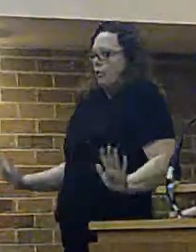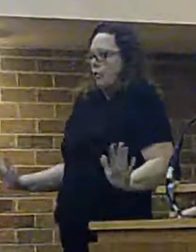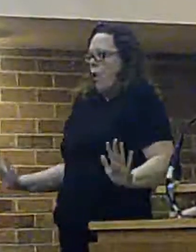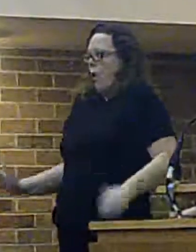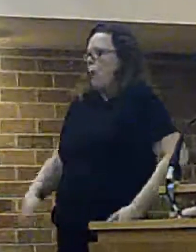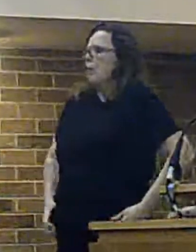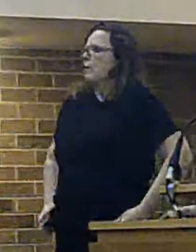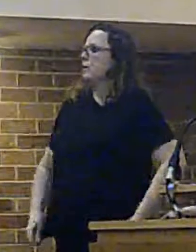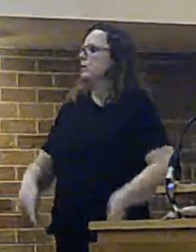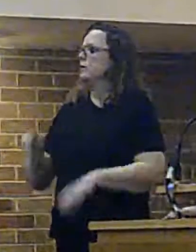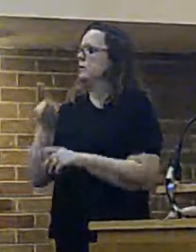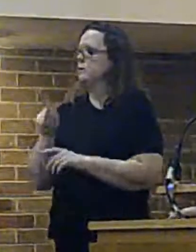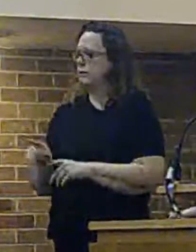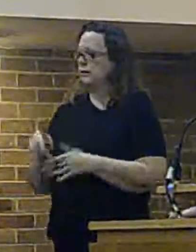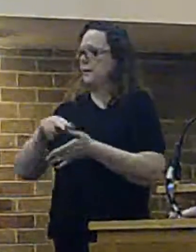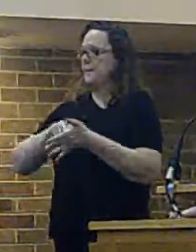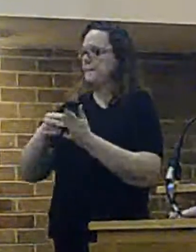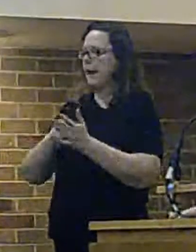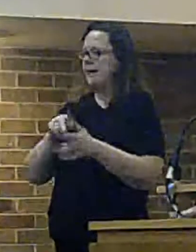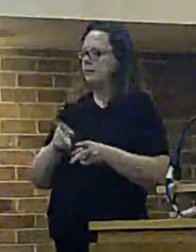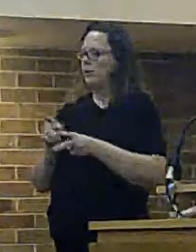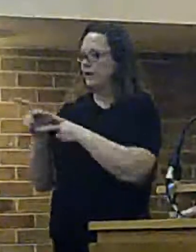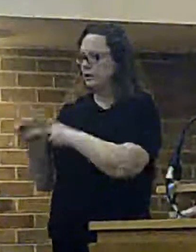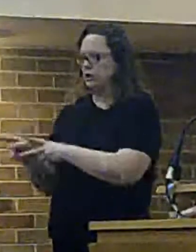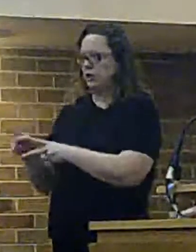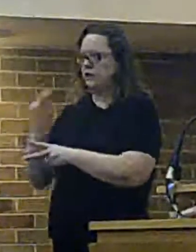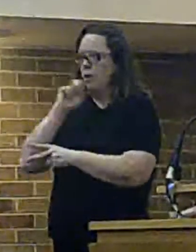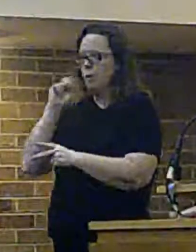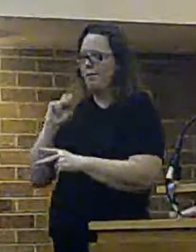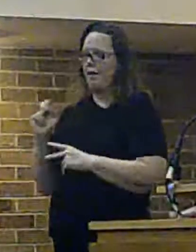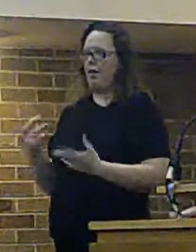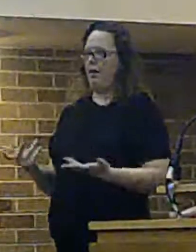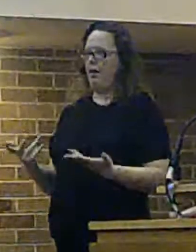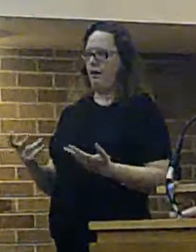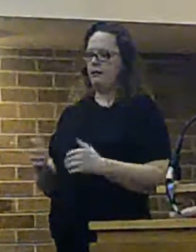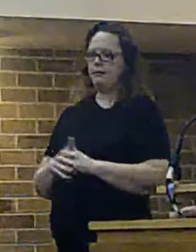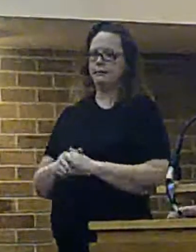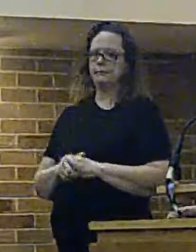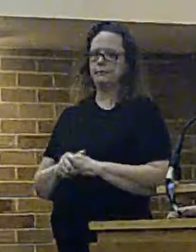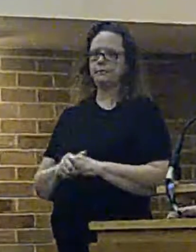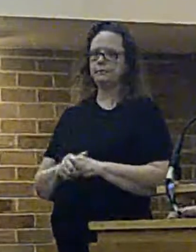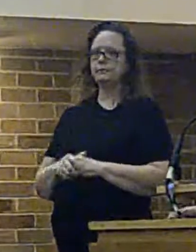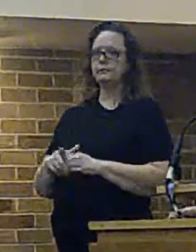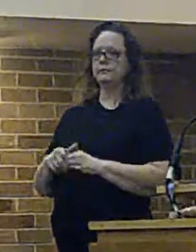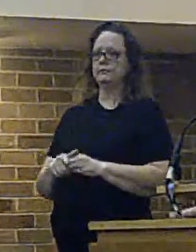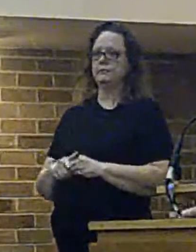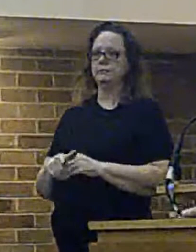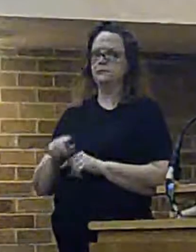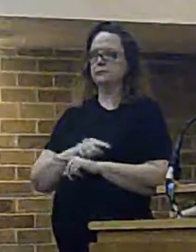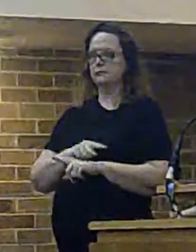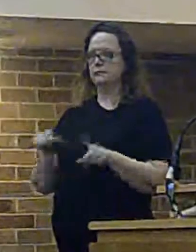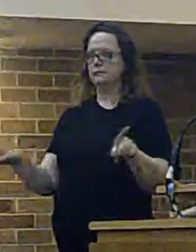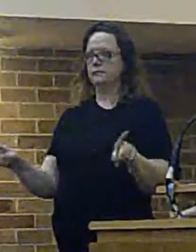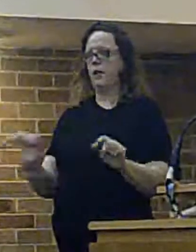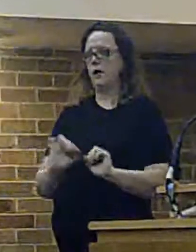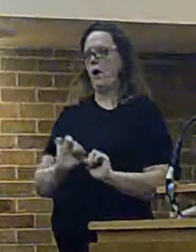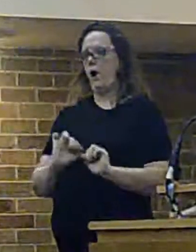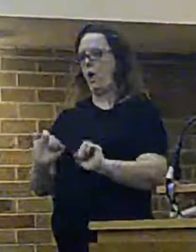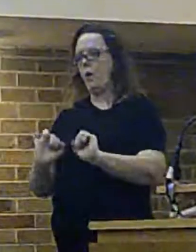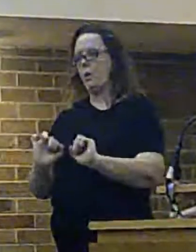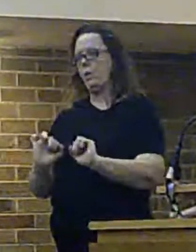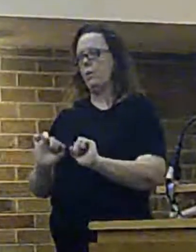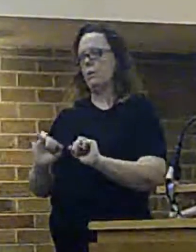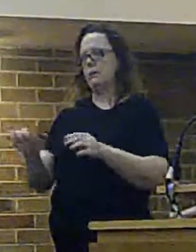planning strategy for Will, in terms of planning. They, of course, own the land,